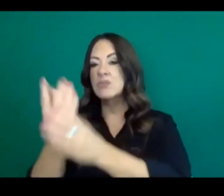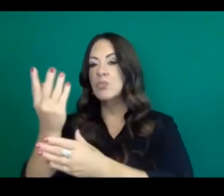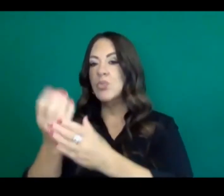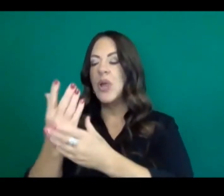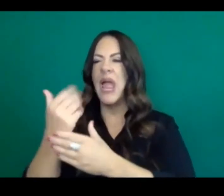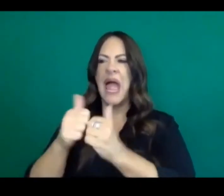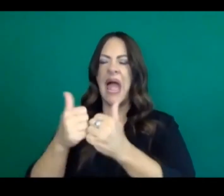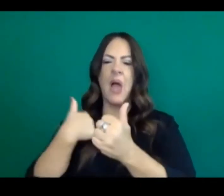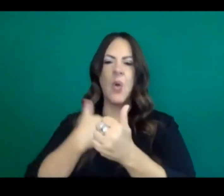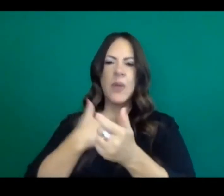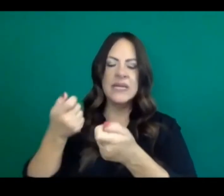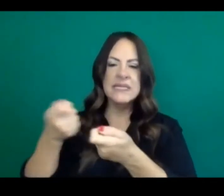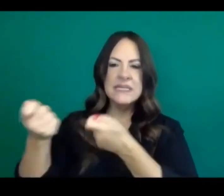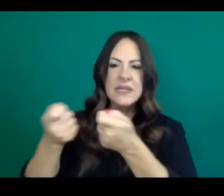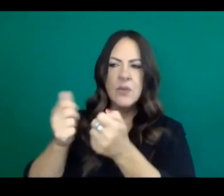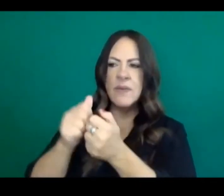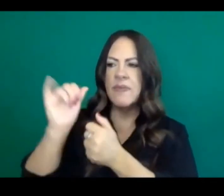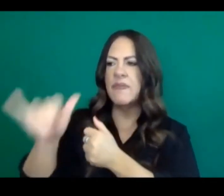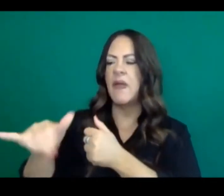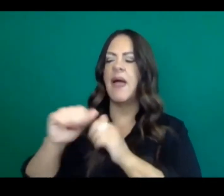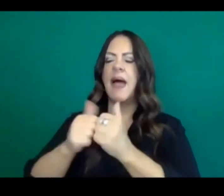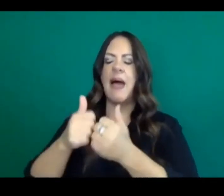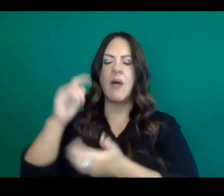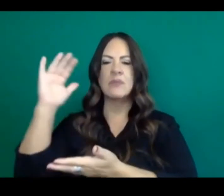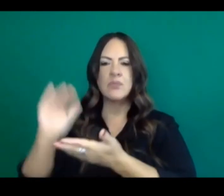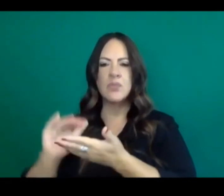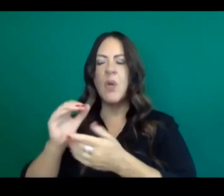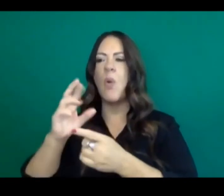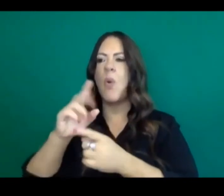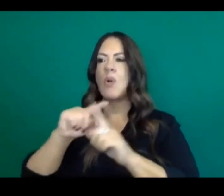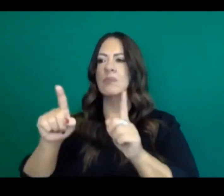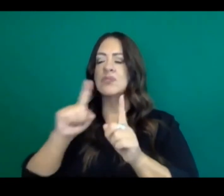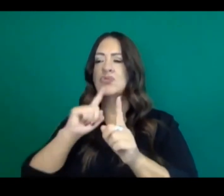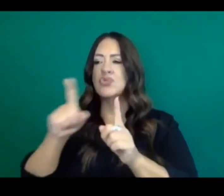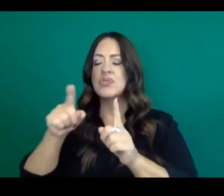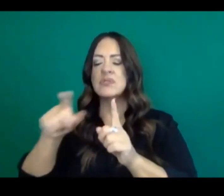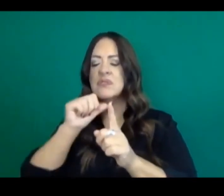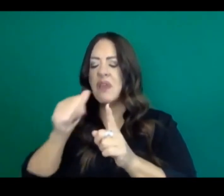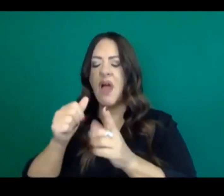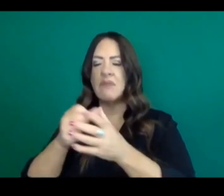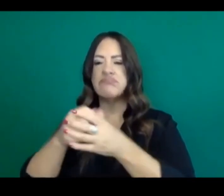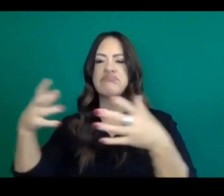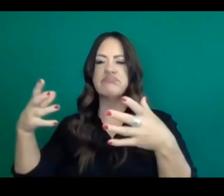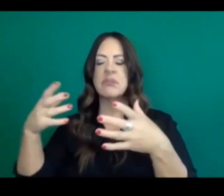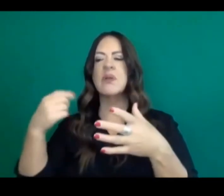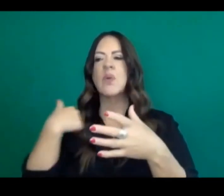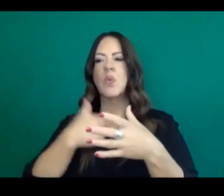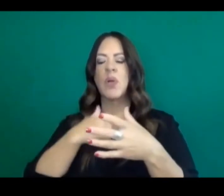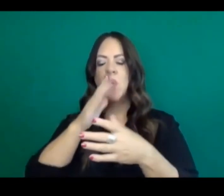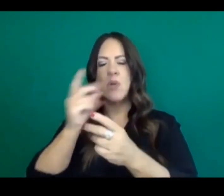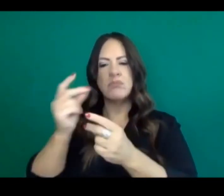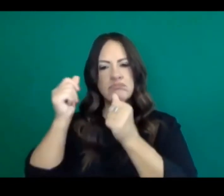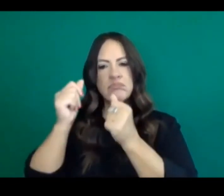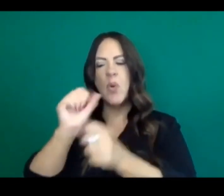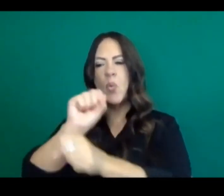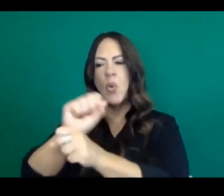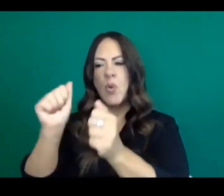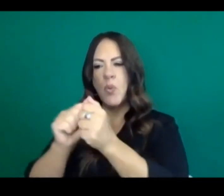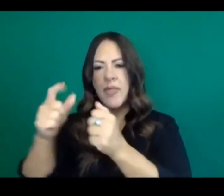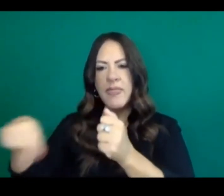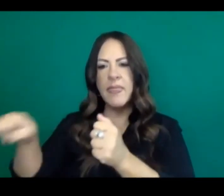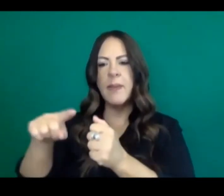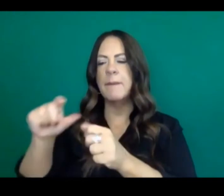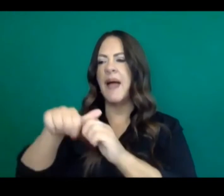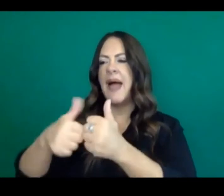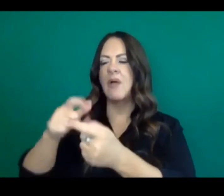occasional increase in transmission, we feel working with our local partners that we can curtail that and